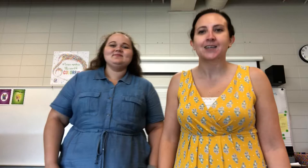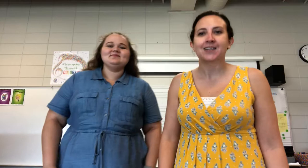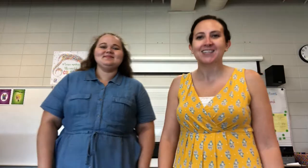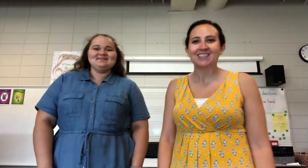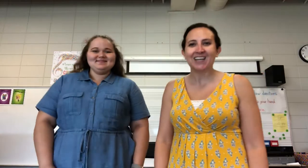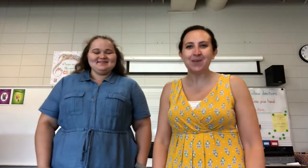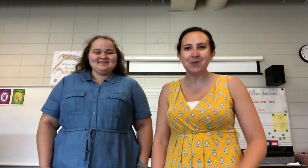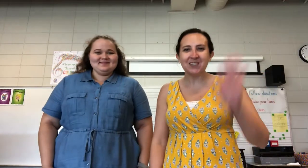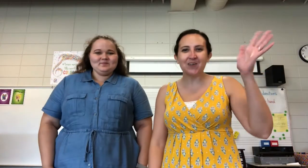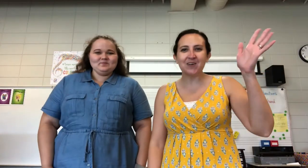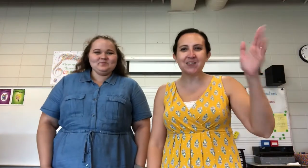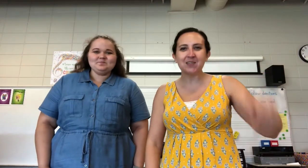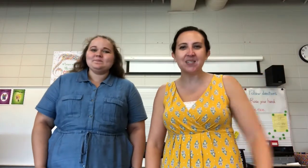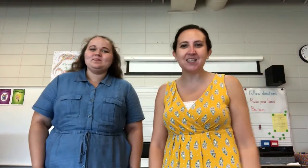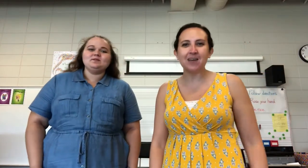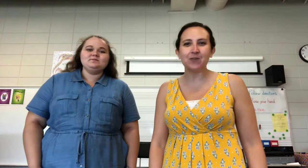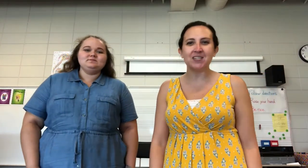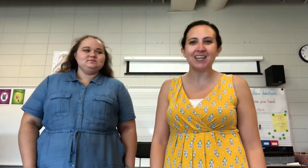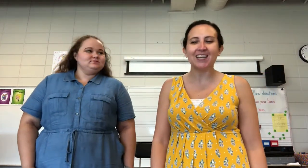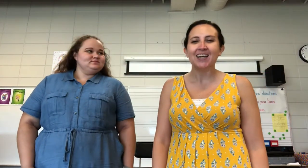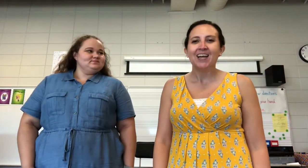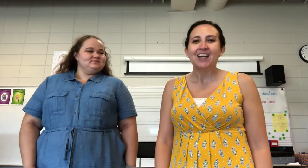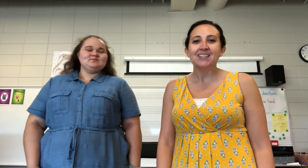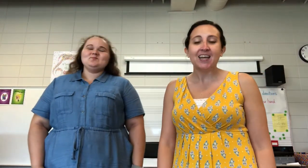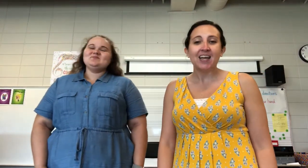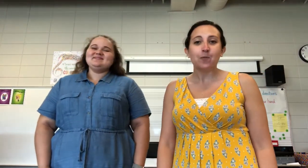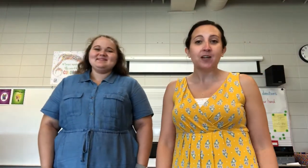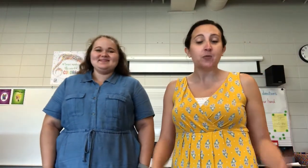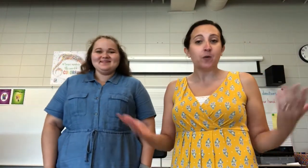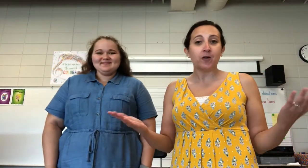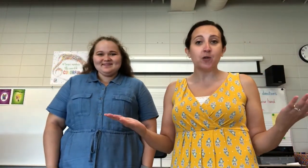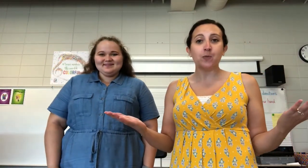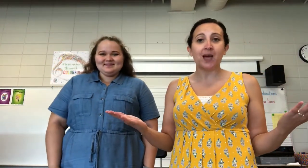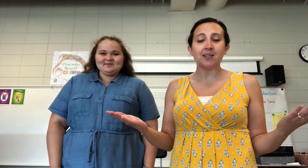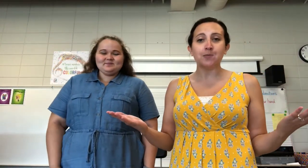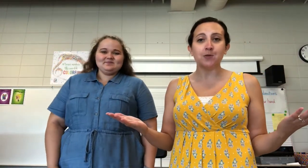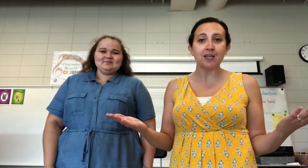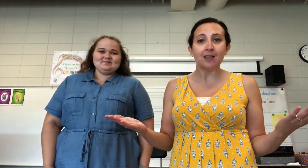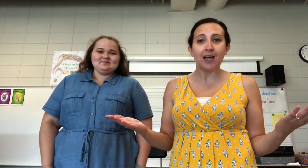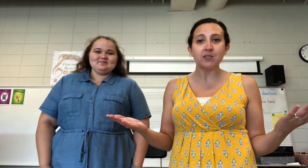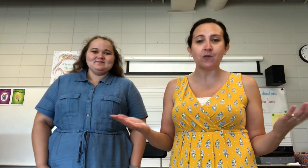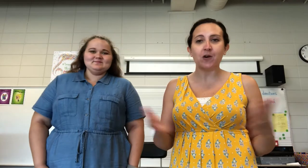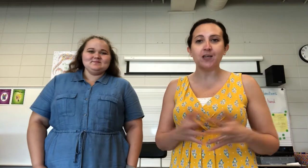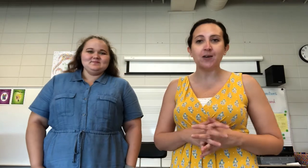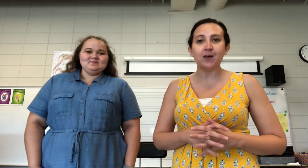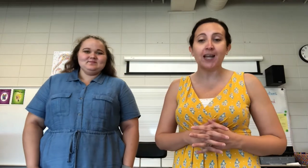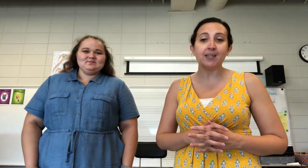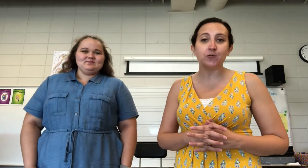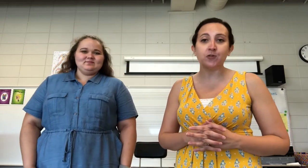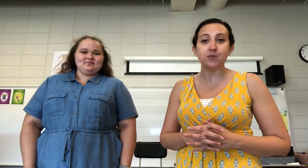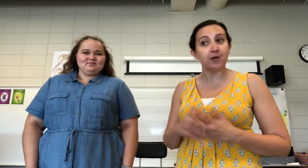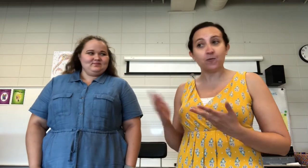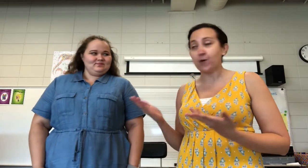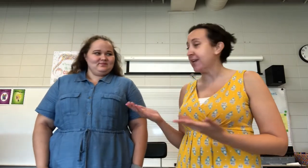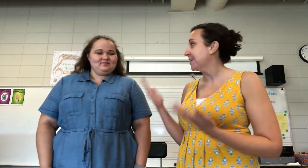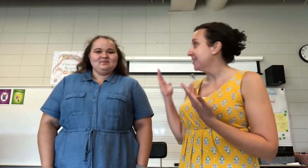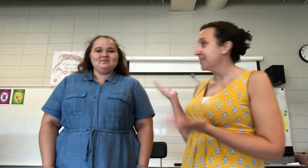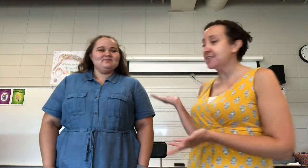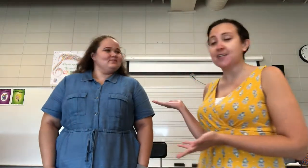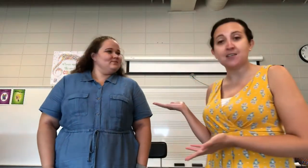Hey boys and girls! It's Mrs. Iverson. Today I wanted to welcome you back to music class for our year and introduce my new friend. This is